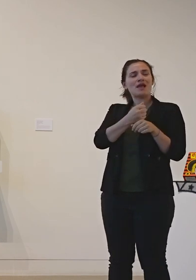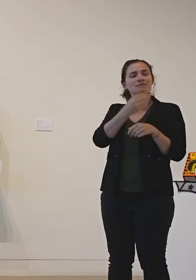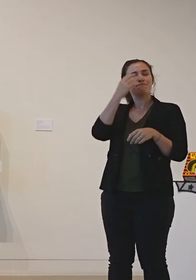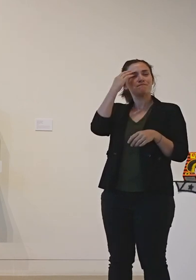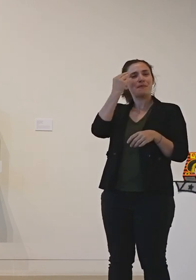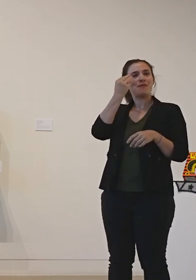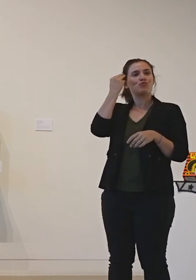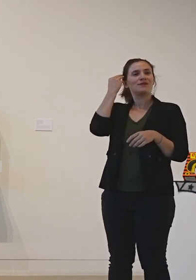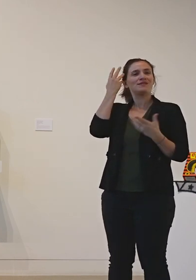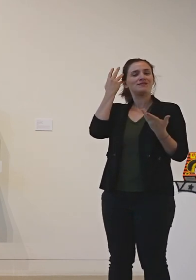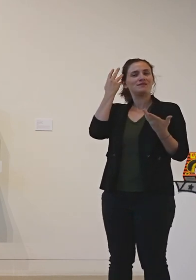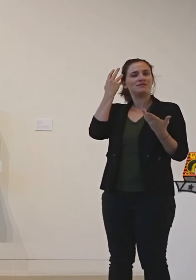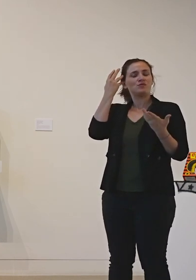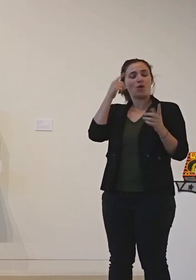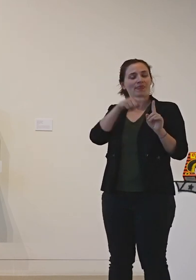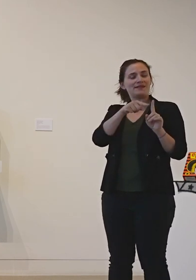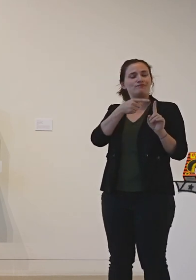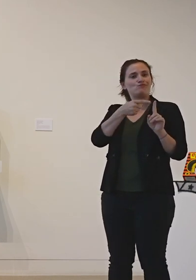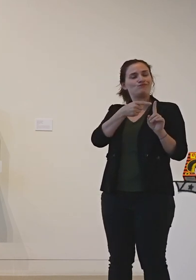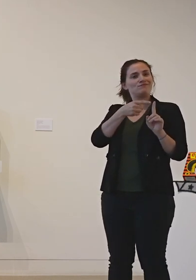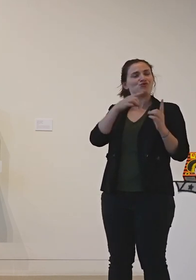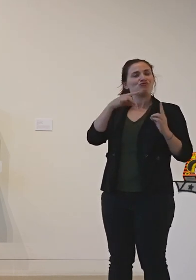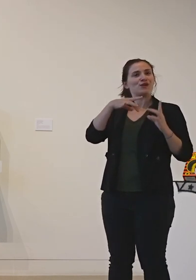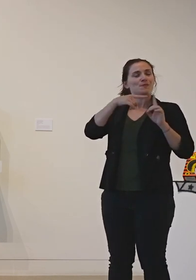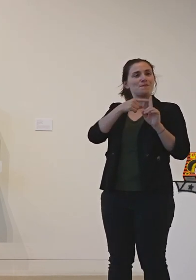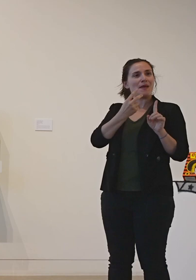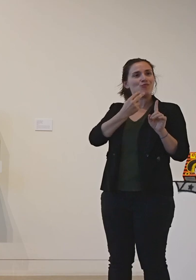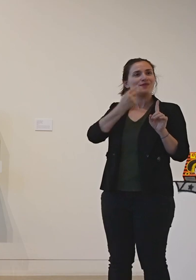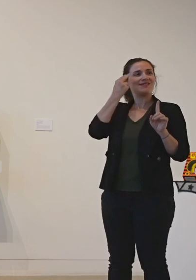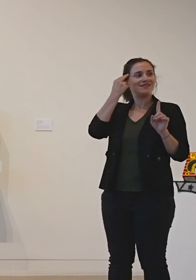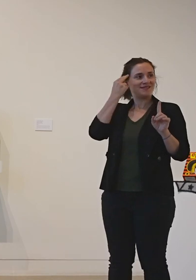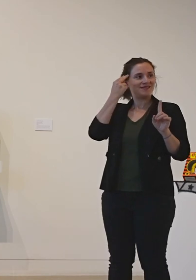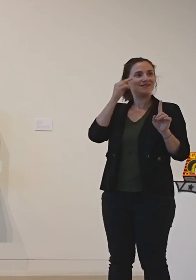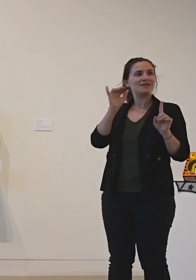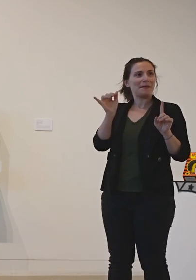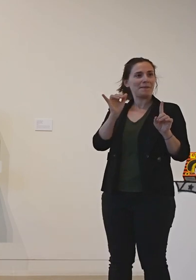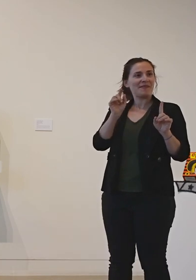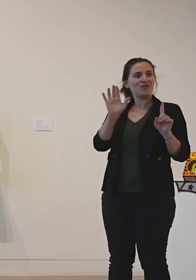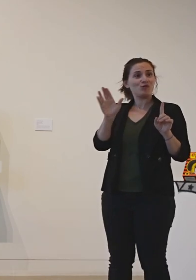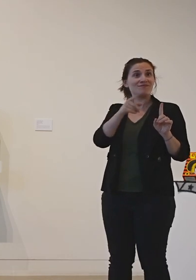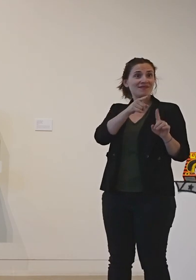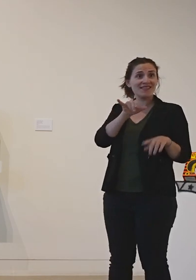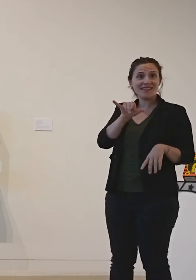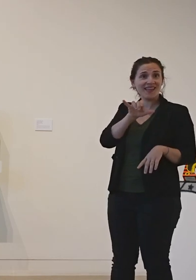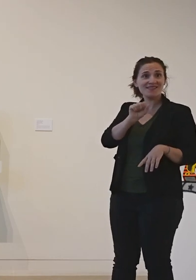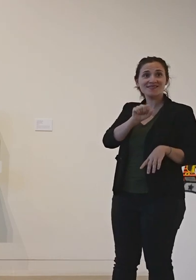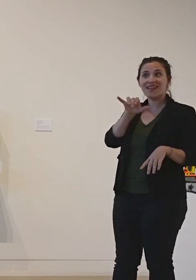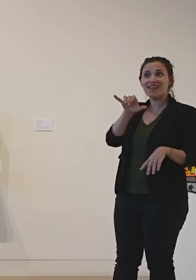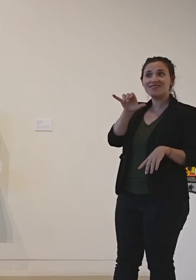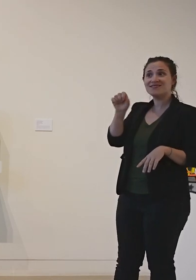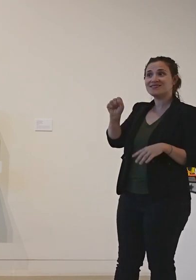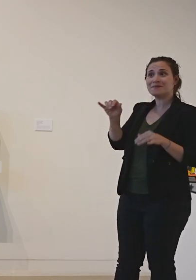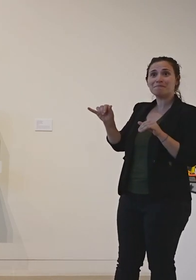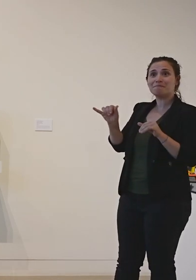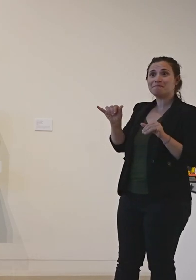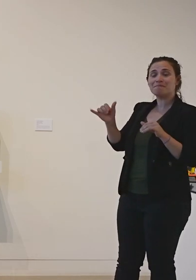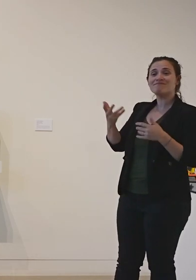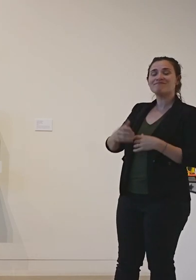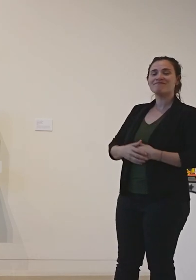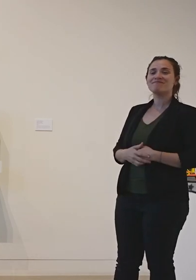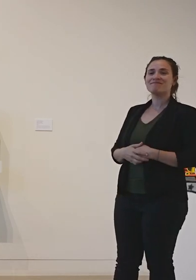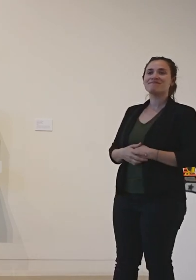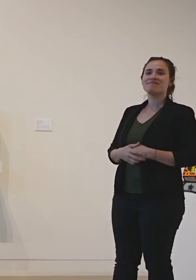That I did about it and it it seems to be that they are because Everybody seems to like him